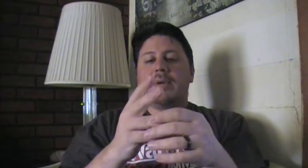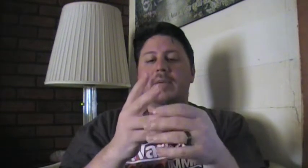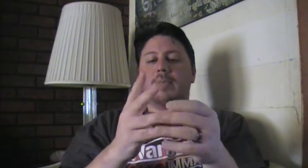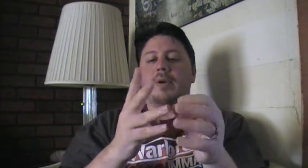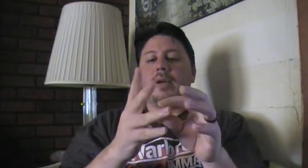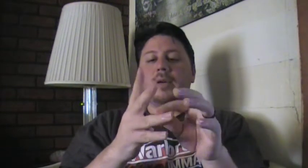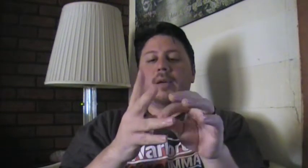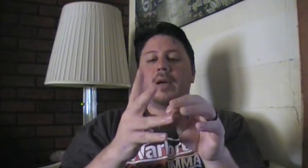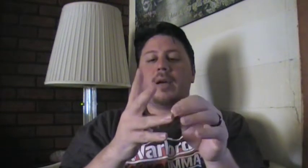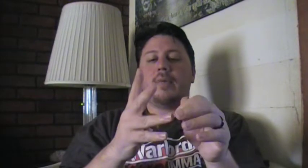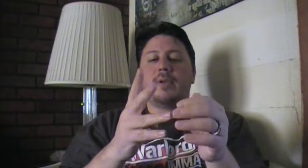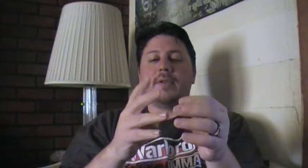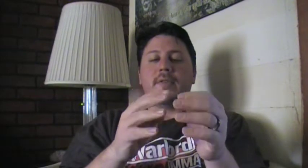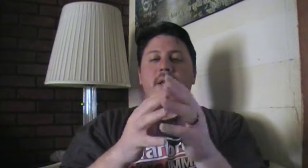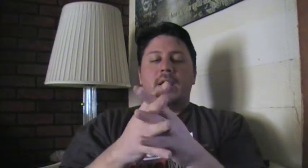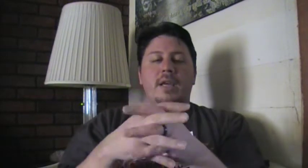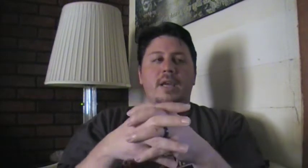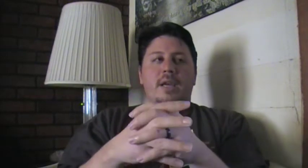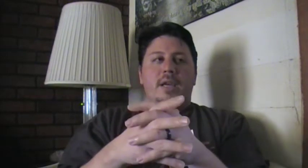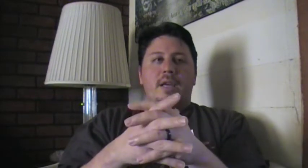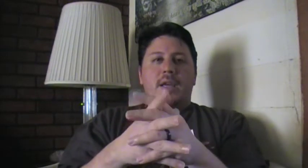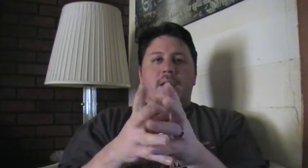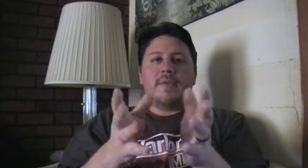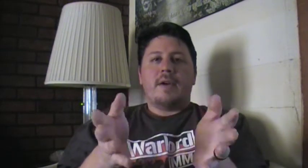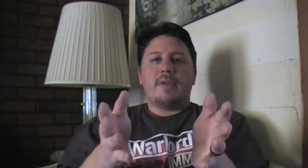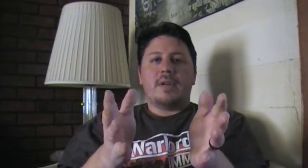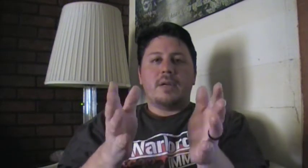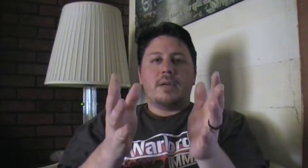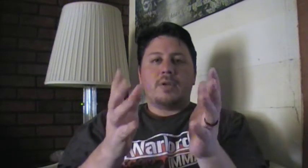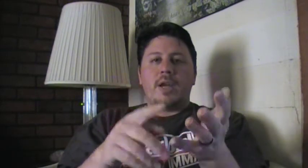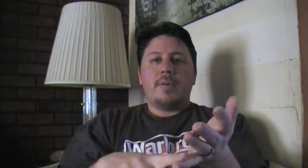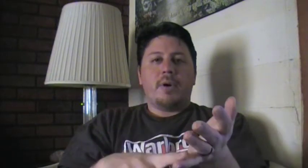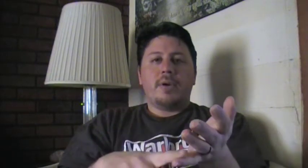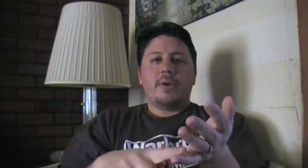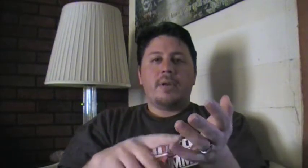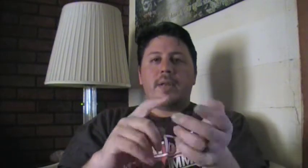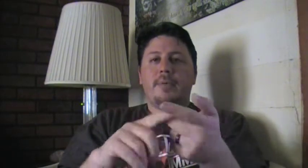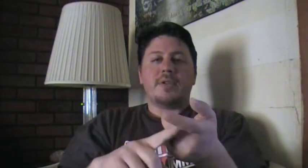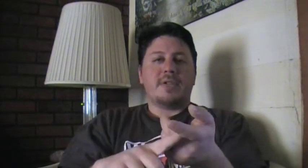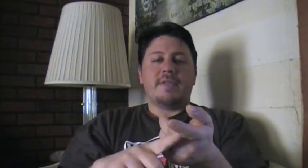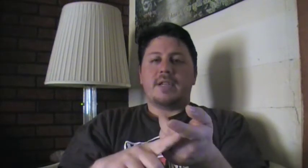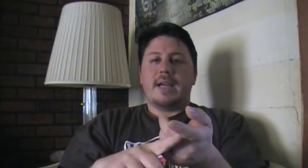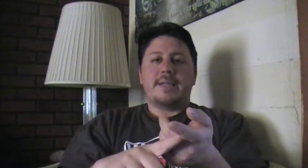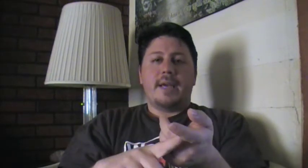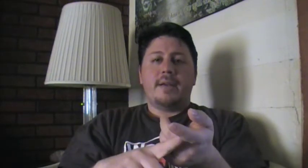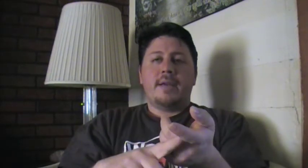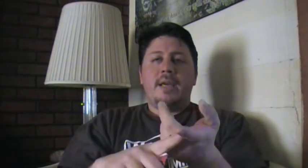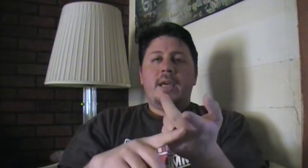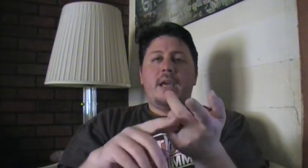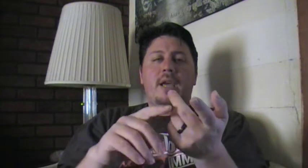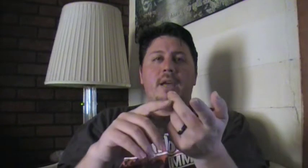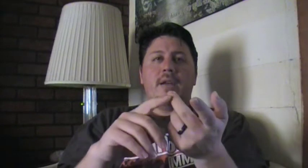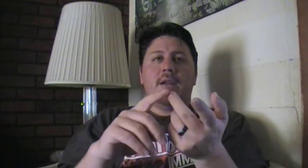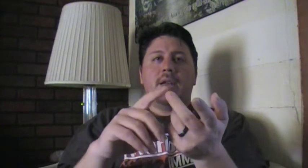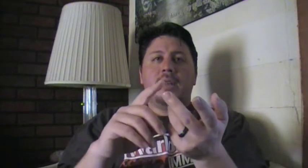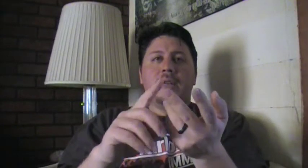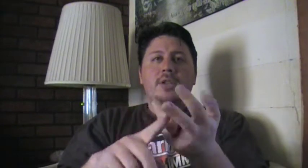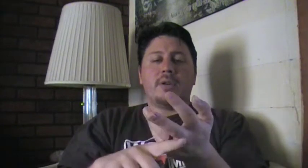I mean, give me a break. If you have a training partner, that person is obviously not dead. Unless you're